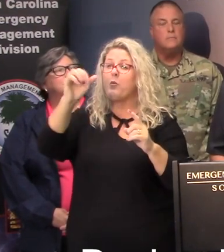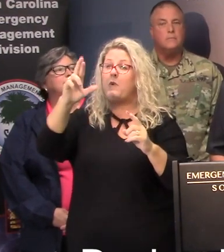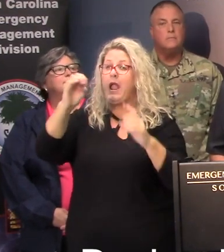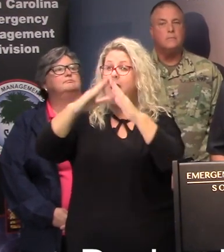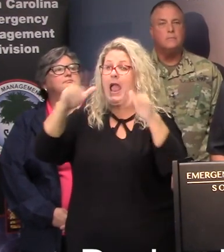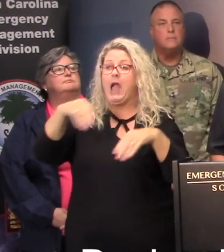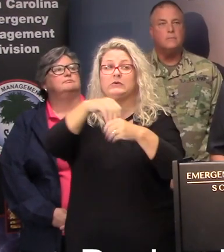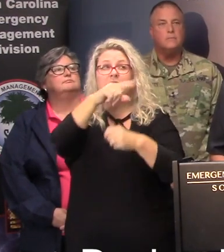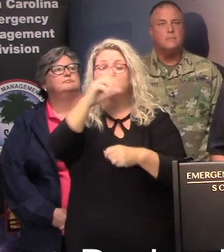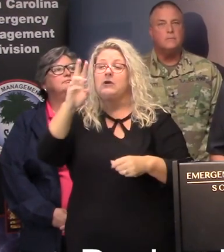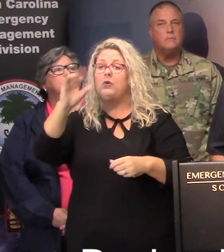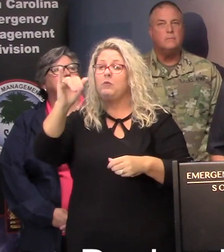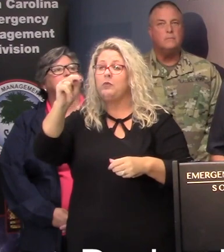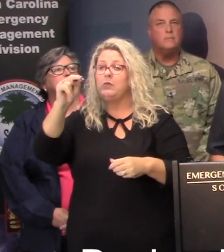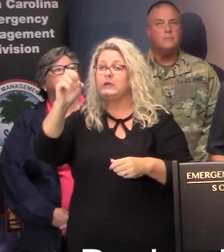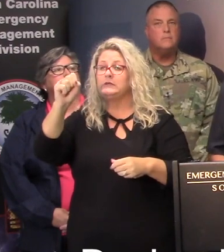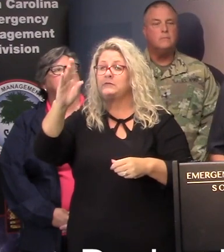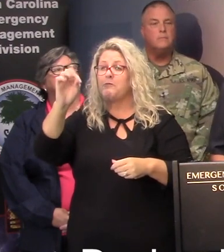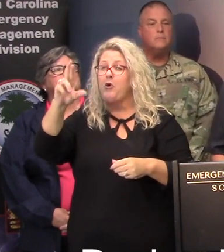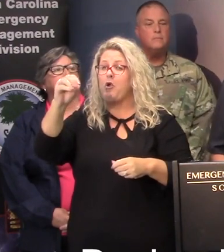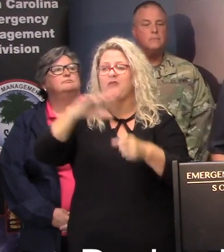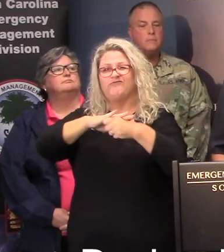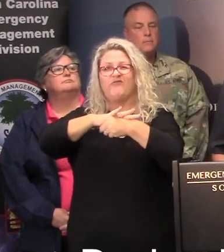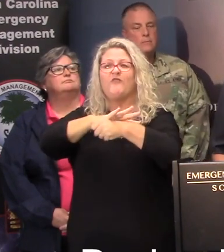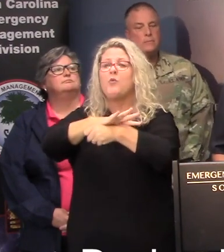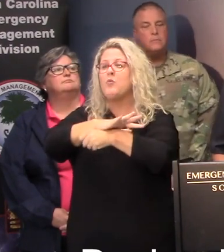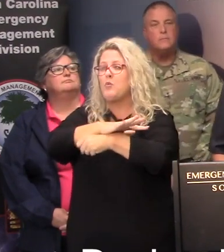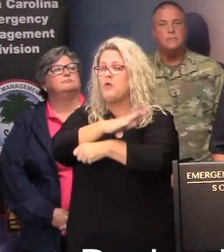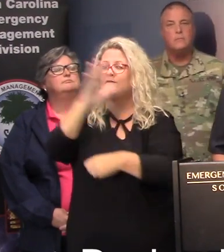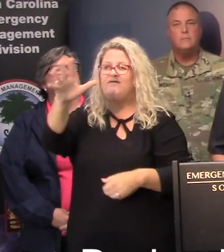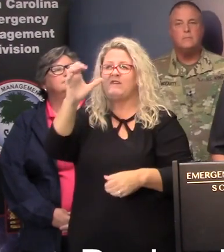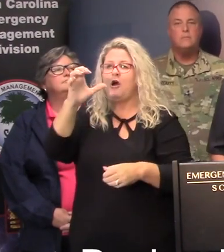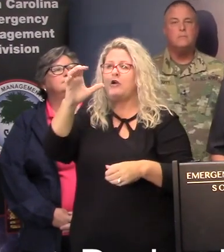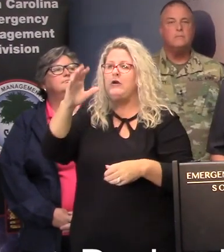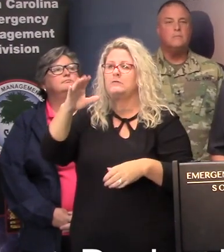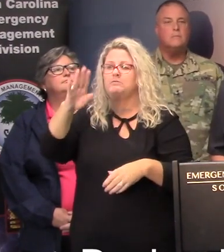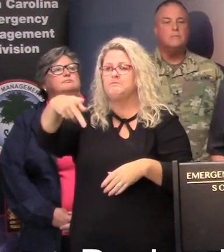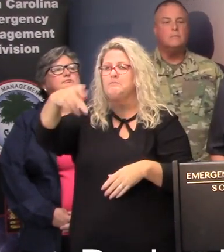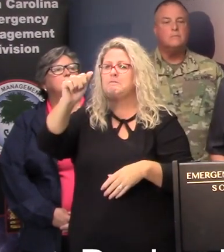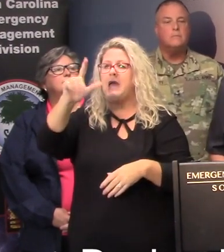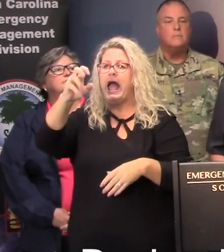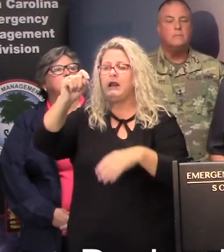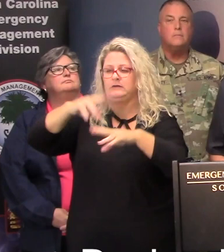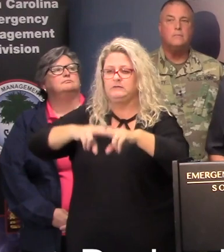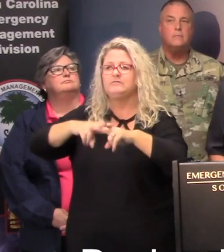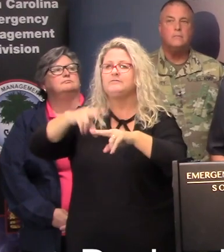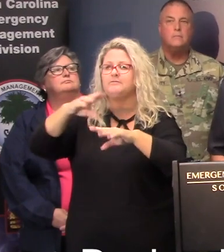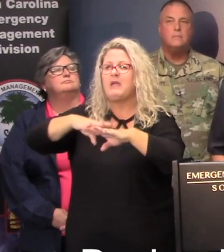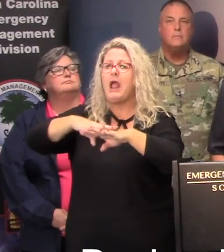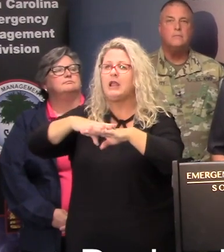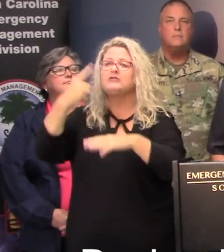Winsboro, uh, with, uh, over 500, uh, pallets of, uh, food MREs,